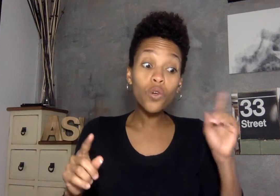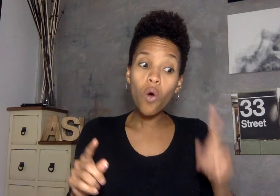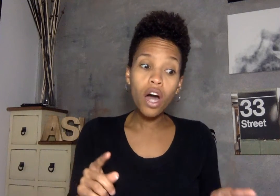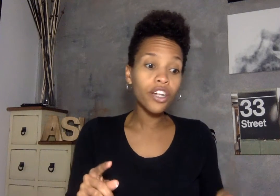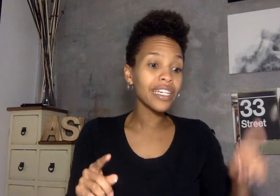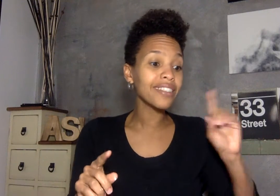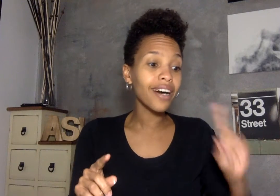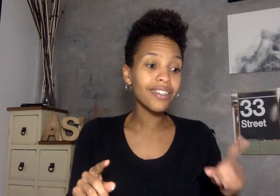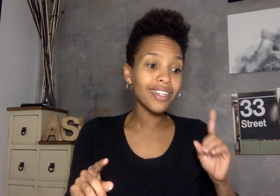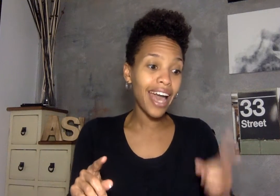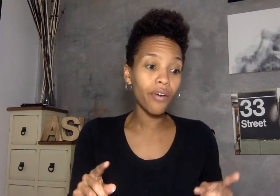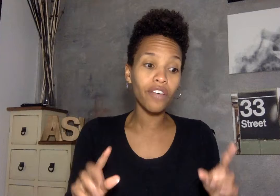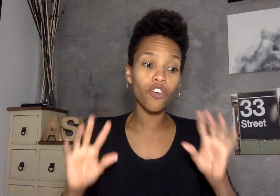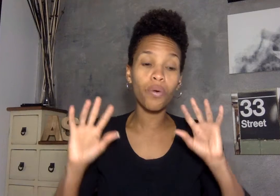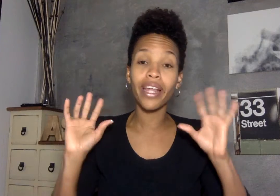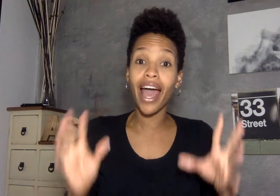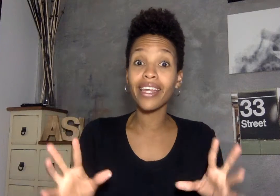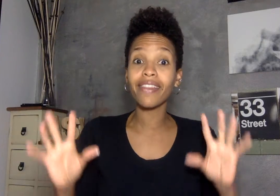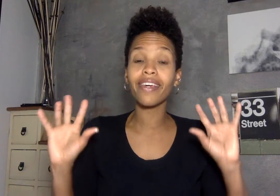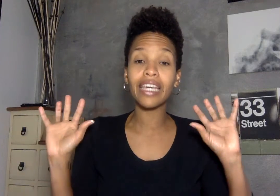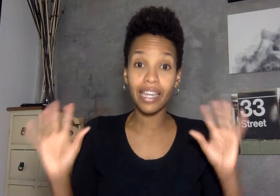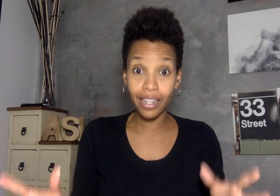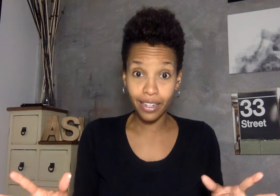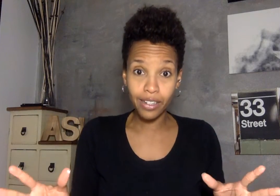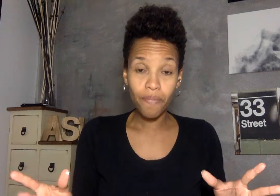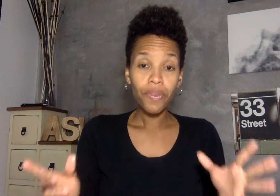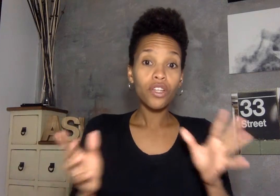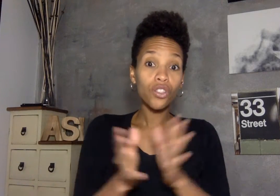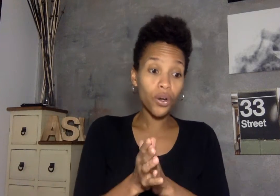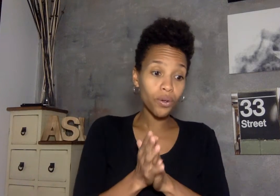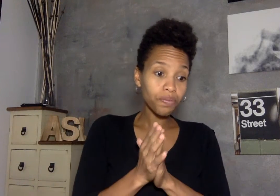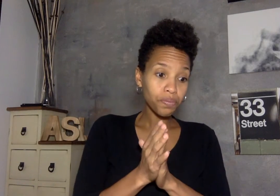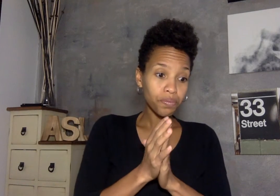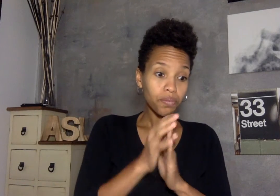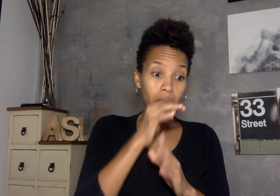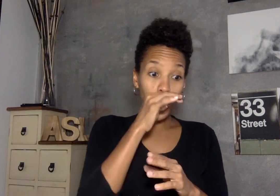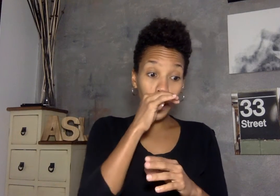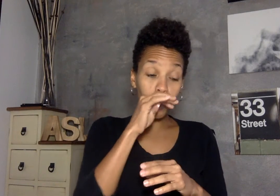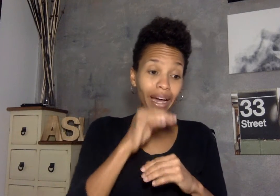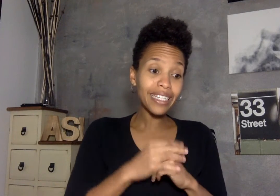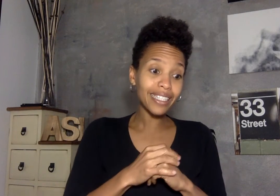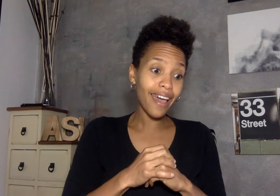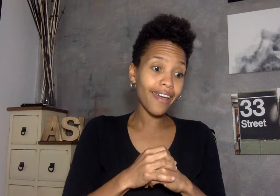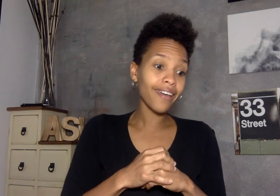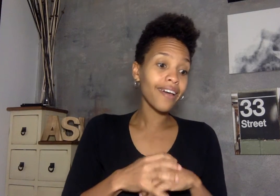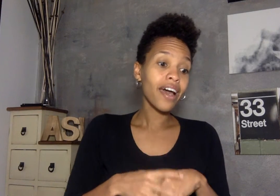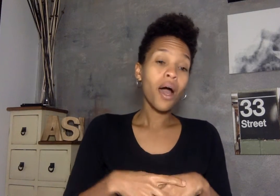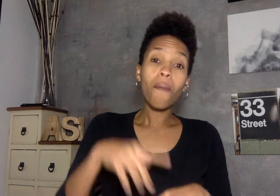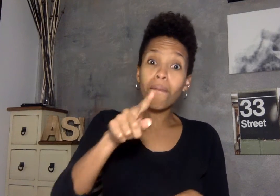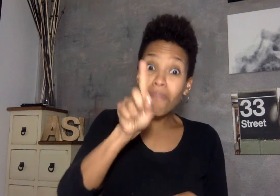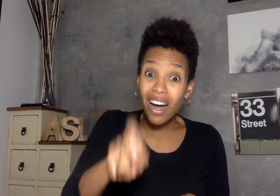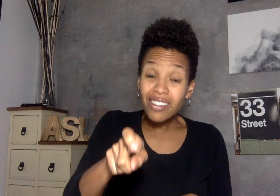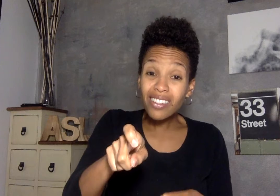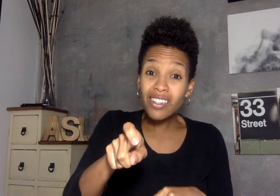water it doesn't count if you put anything in it so you might say must